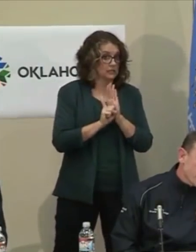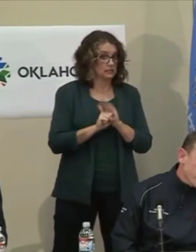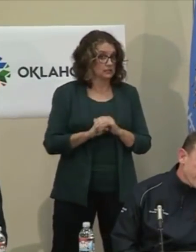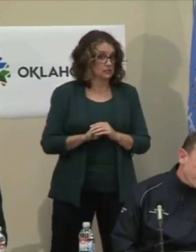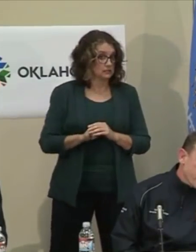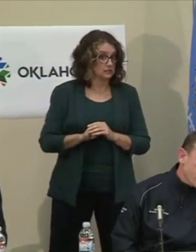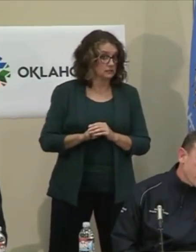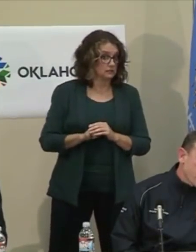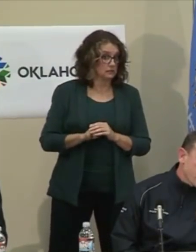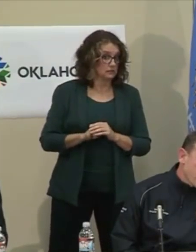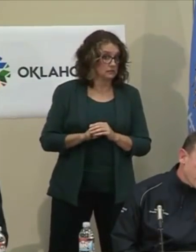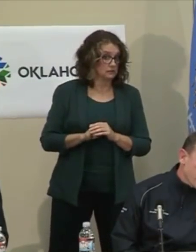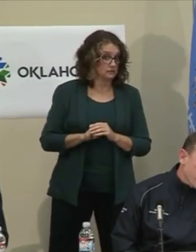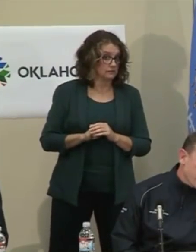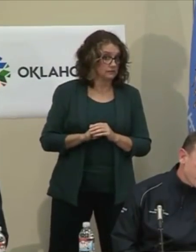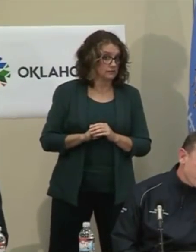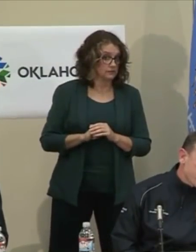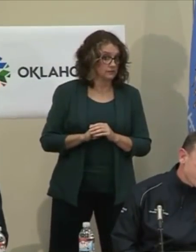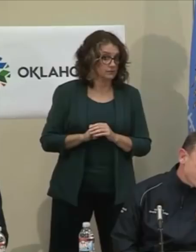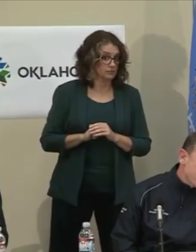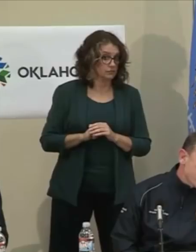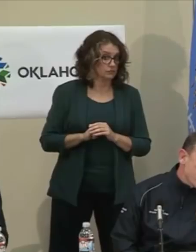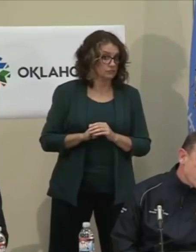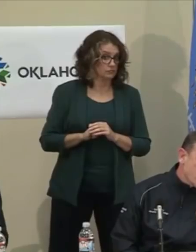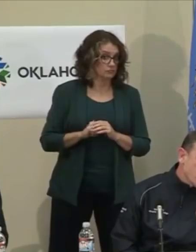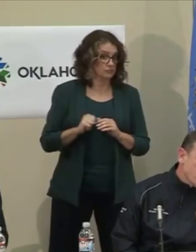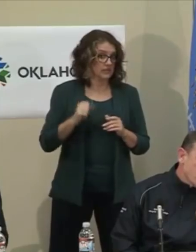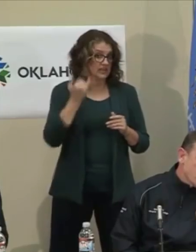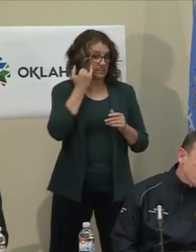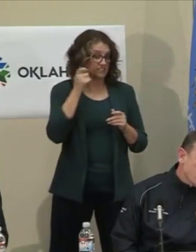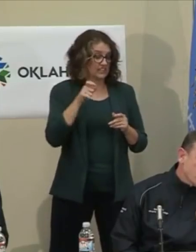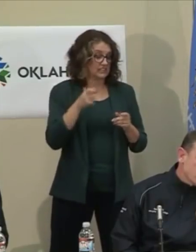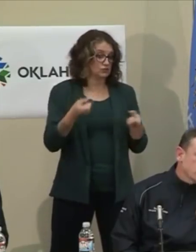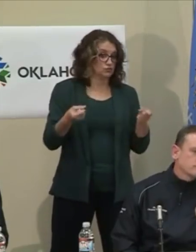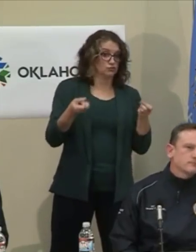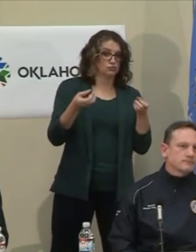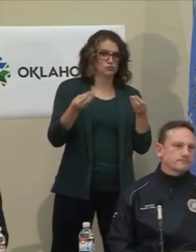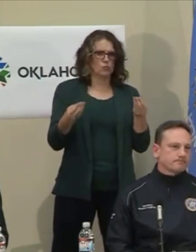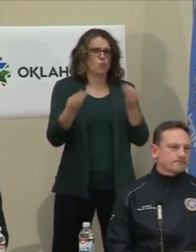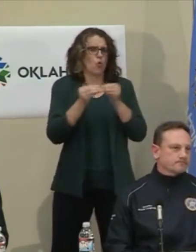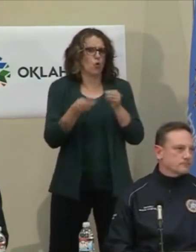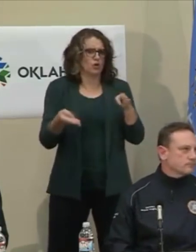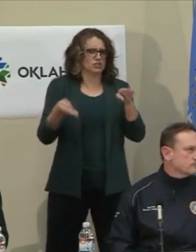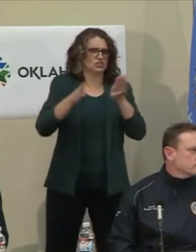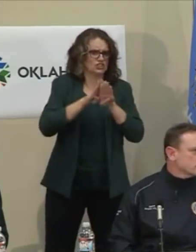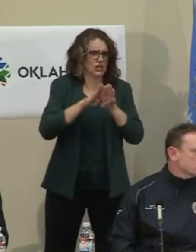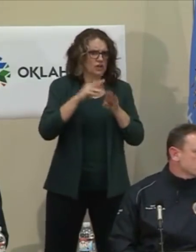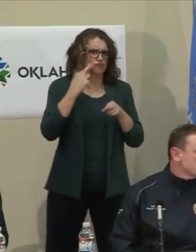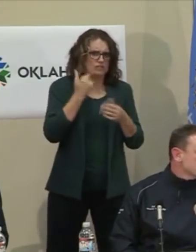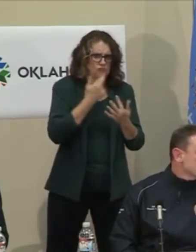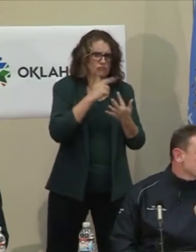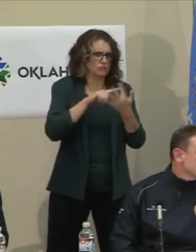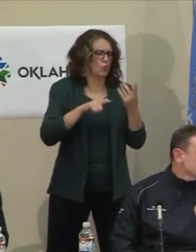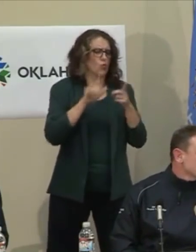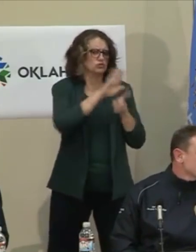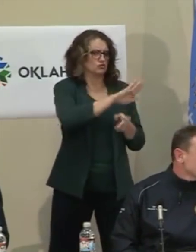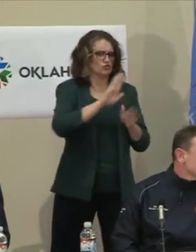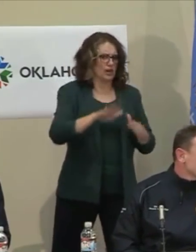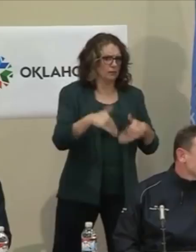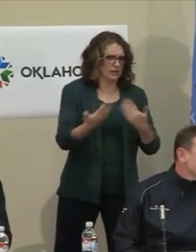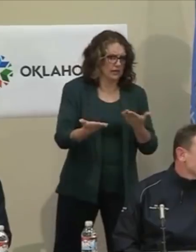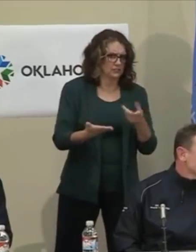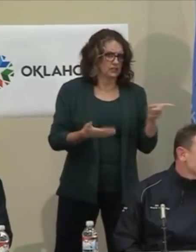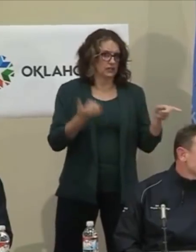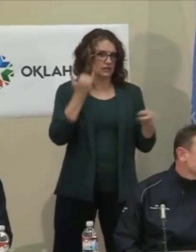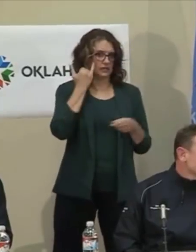to shut down restaurants and bars and theaters across the state, what would be your recommendation to governors there? Yeah, so I think that we have to remember that where